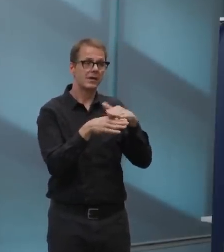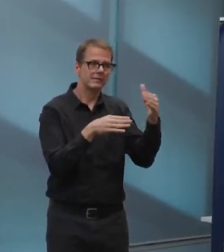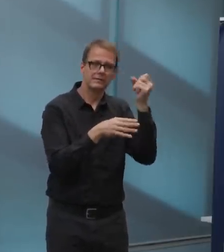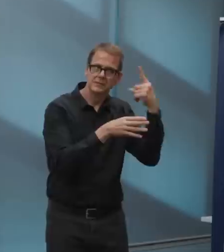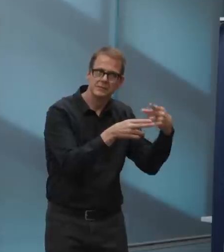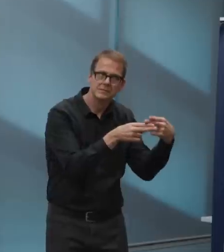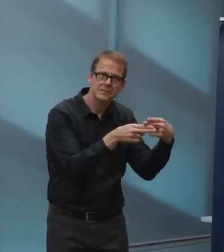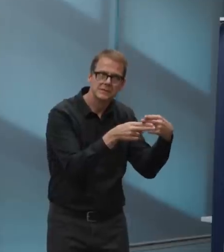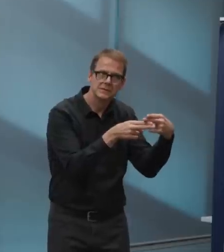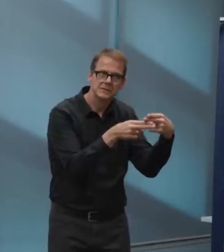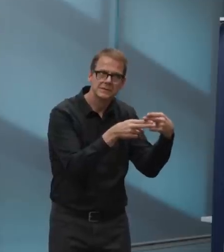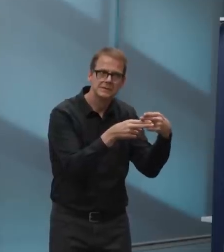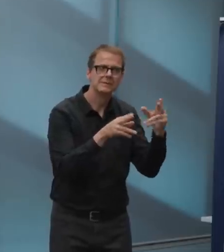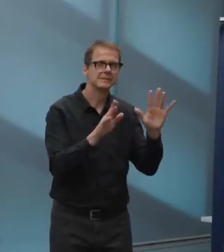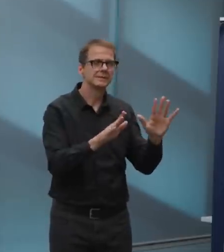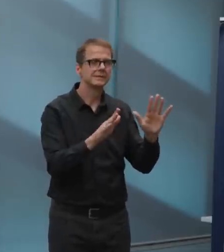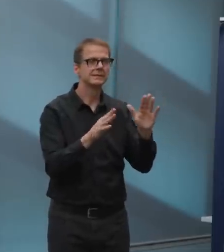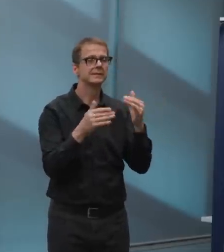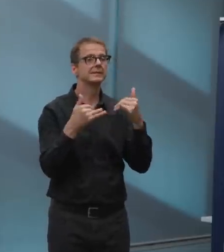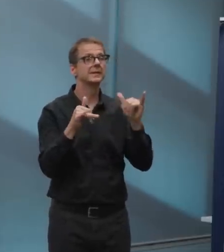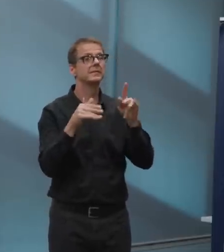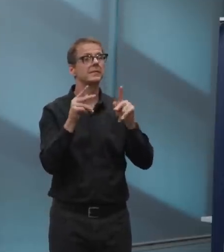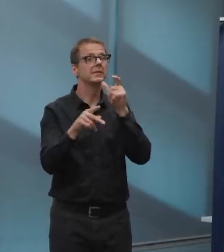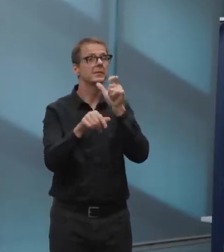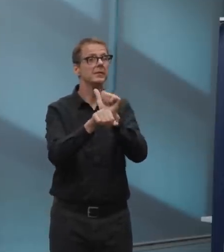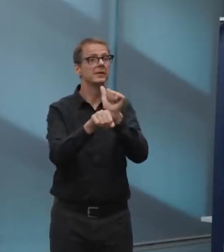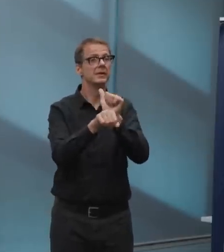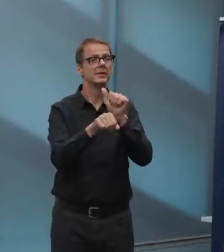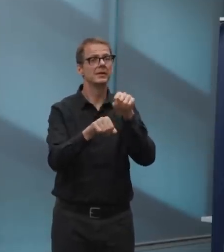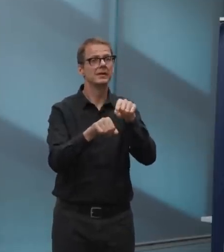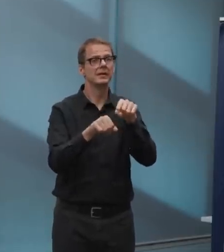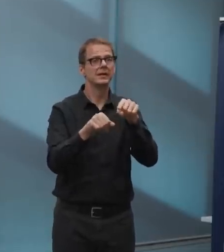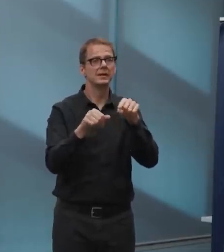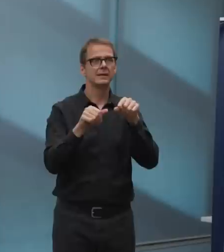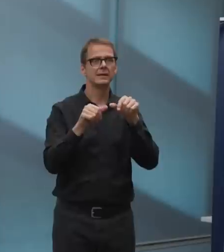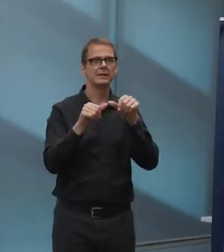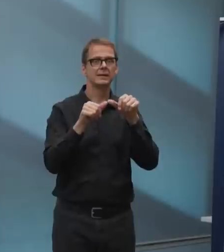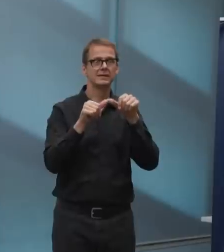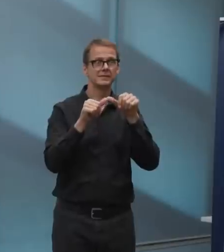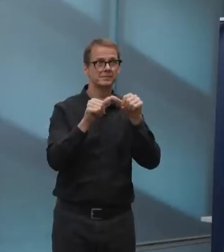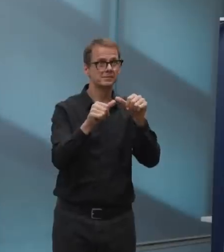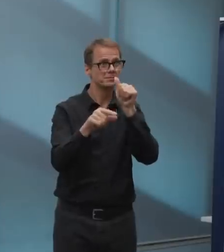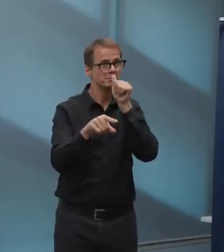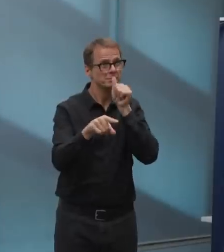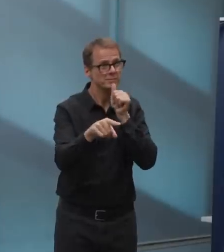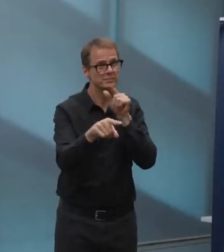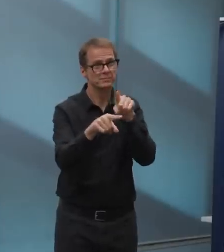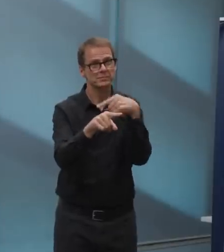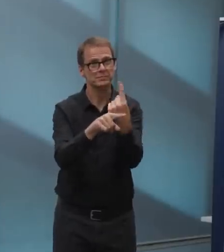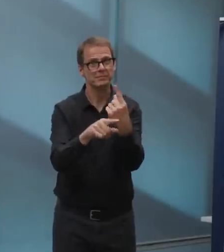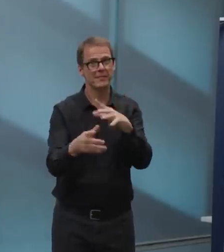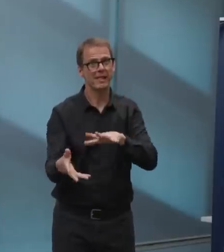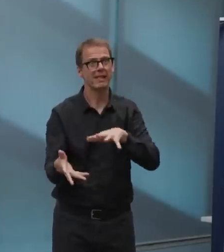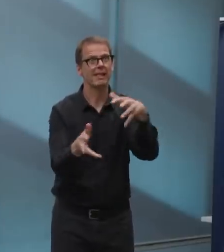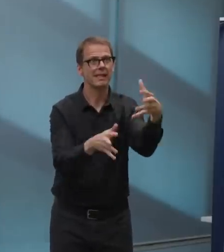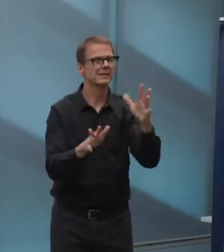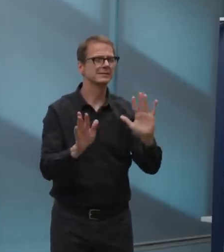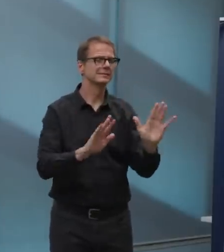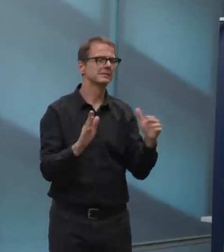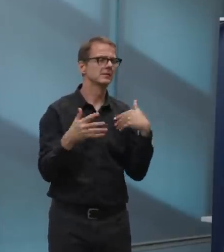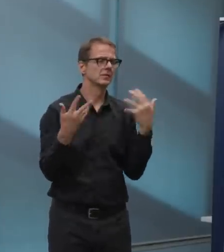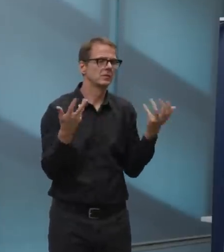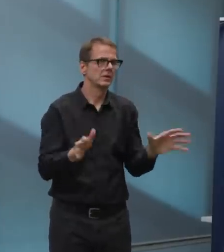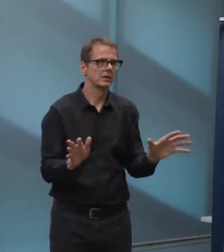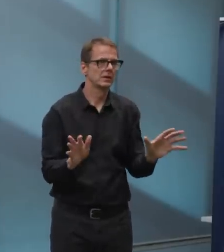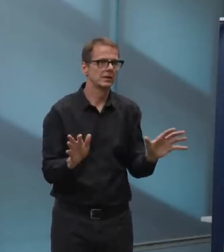on the front lines here today. That, that said though, we are at the point where, um, it is becoming more and more